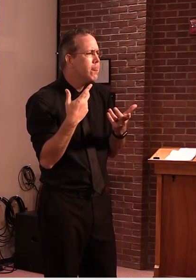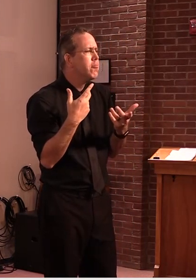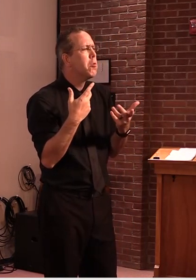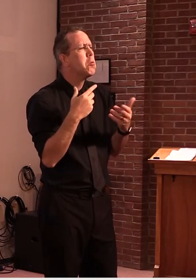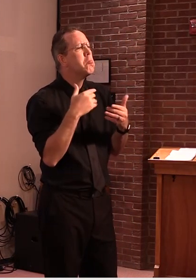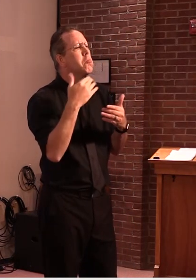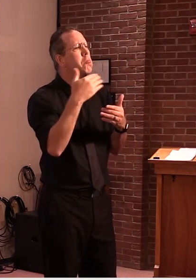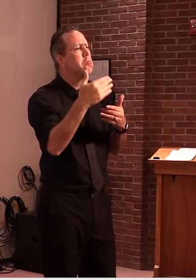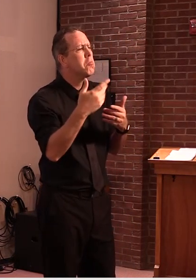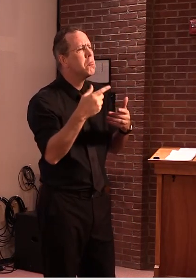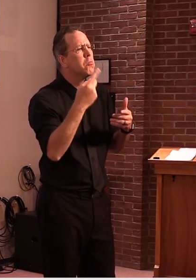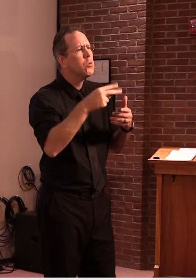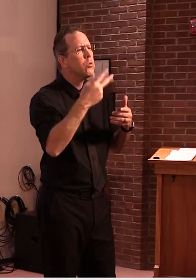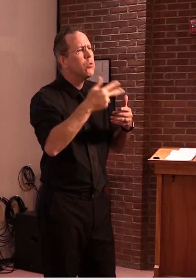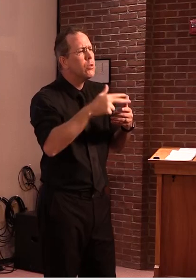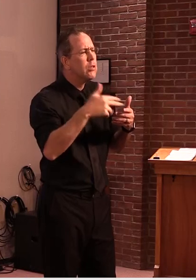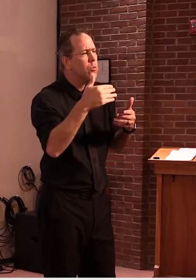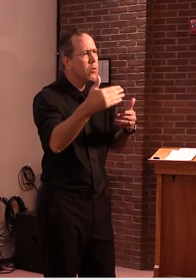weeks or so.